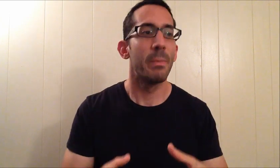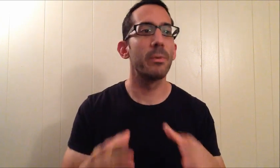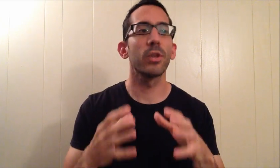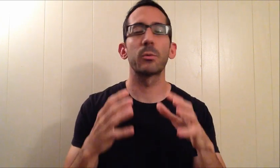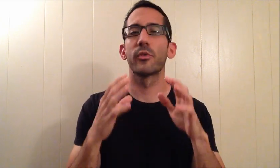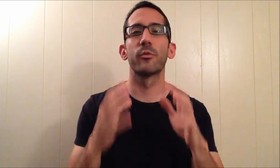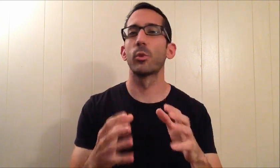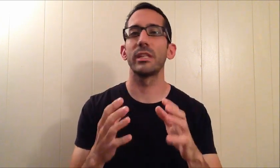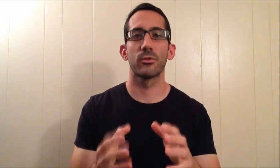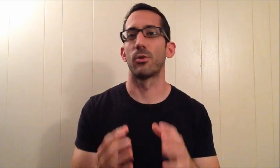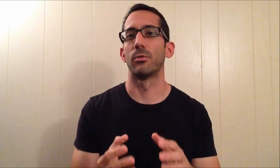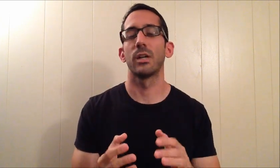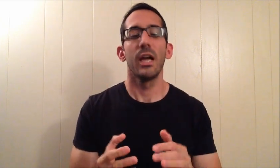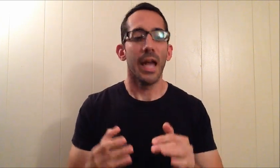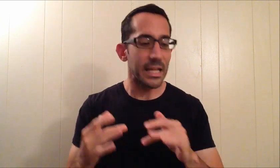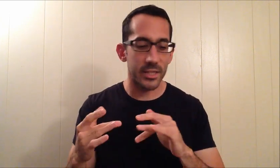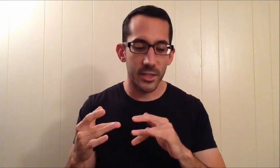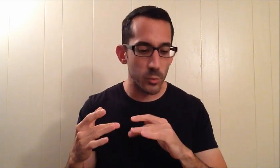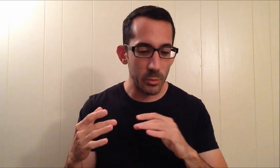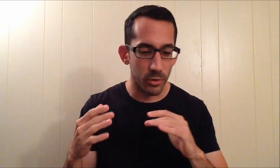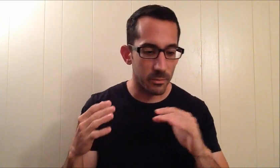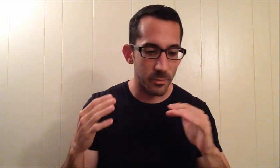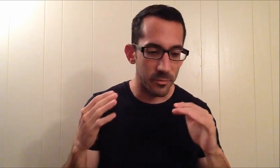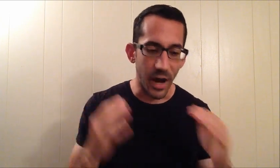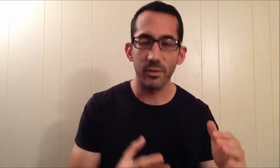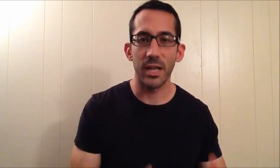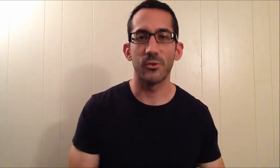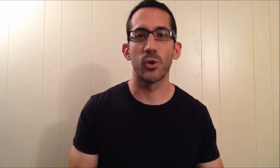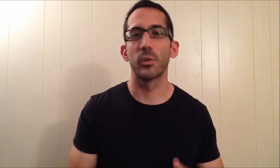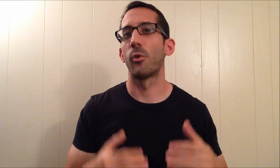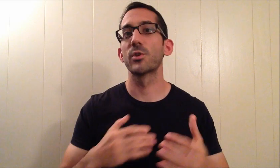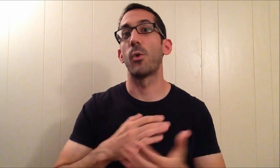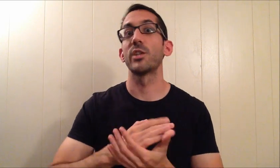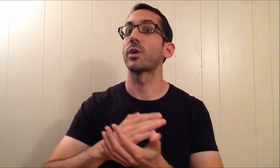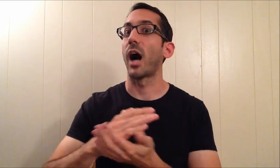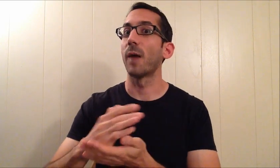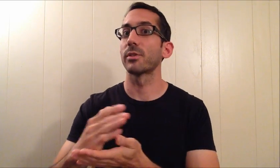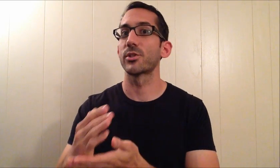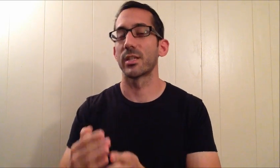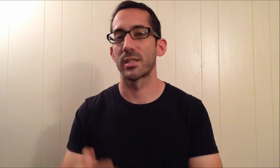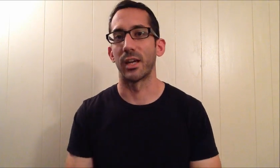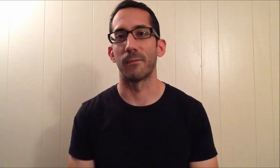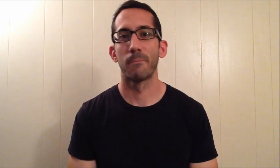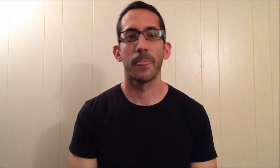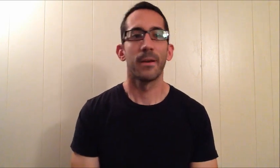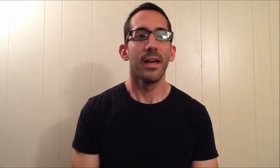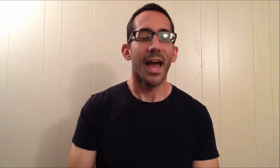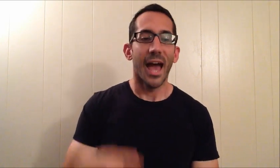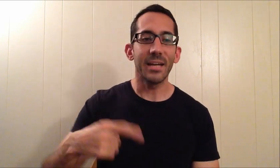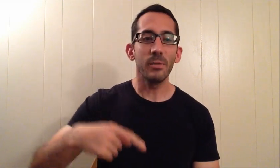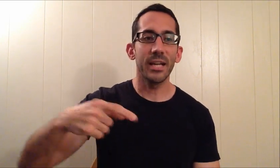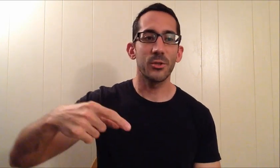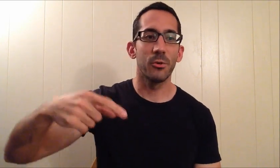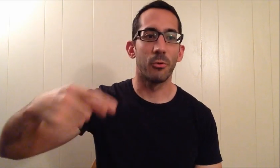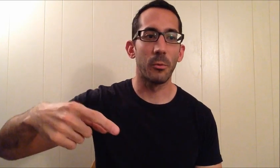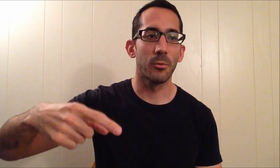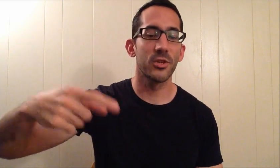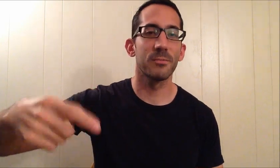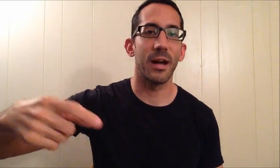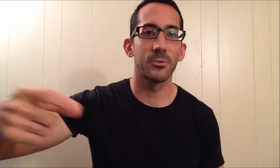Maybe we're like we're 40 years old. And since we were five or 10 years old, we've always wanted to accomplish this thing. And then we get to a point where we're just about